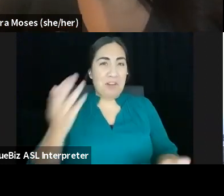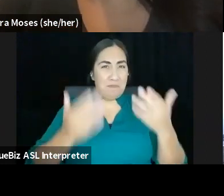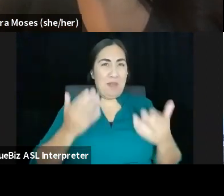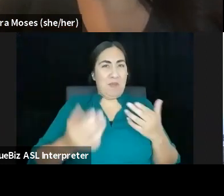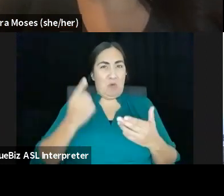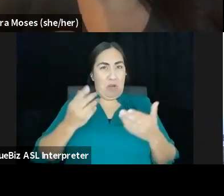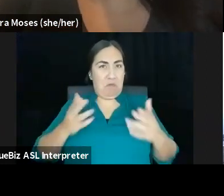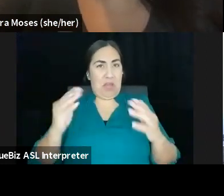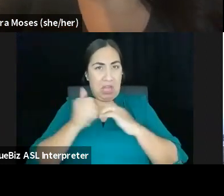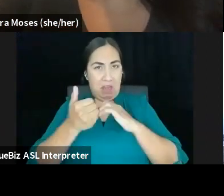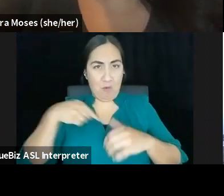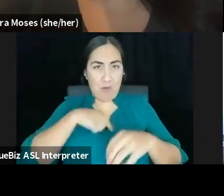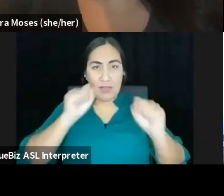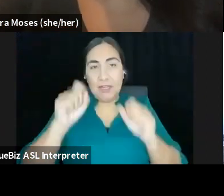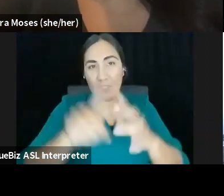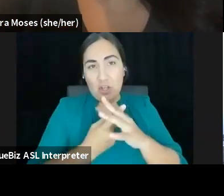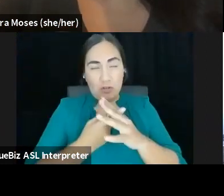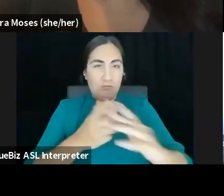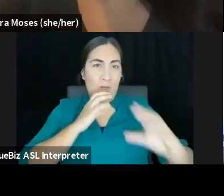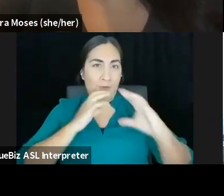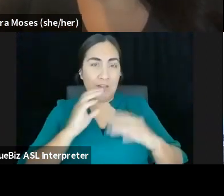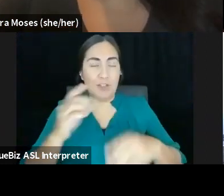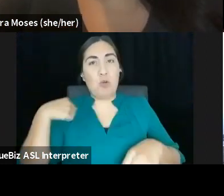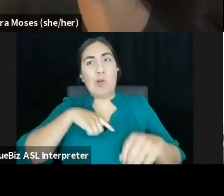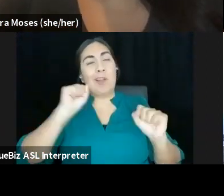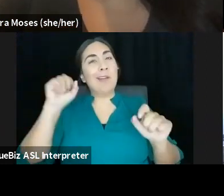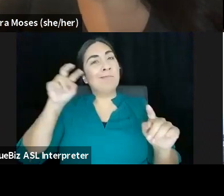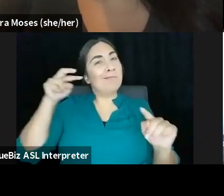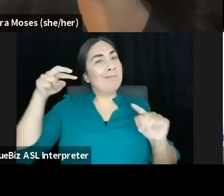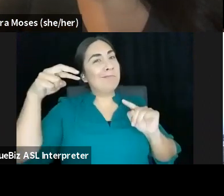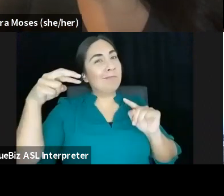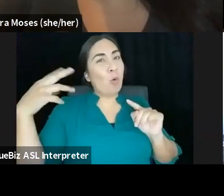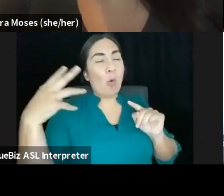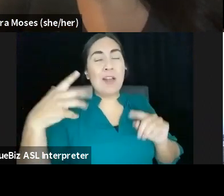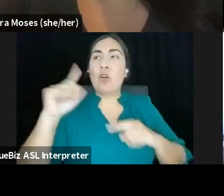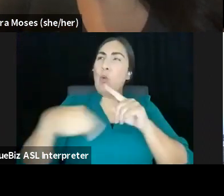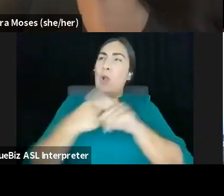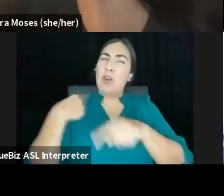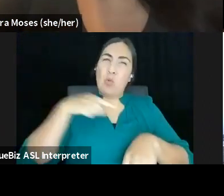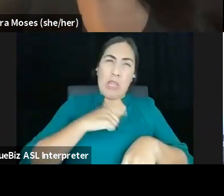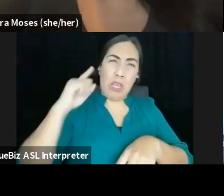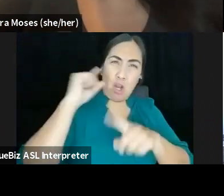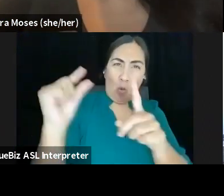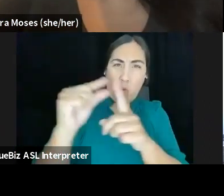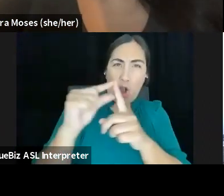like, when we hear the words sustainable resources, like what is that even, what are we actually talking about?